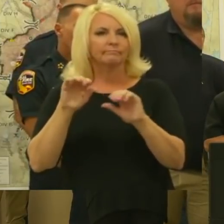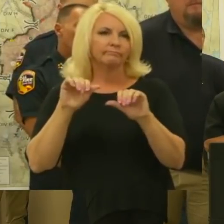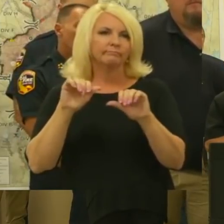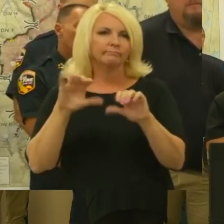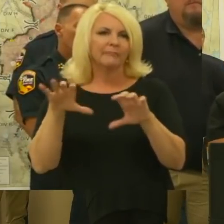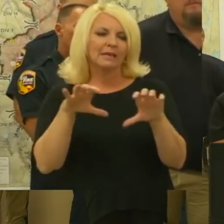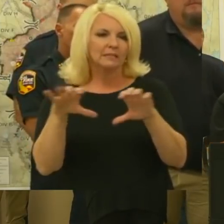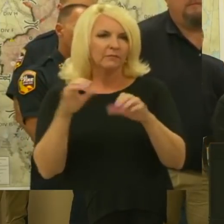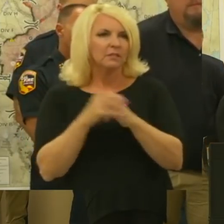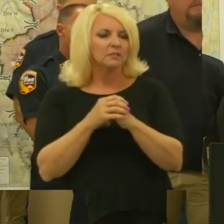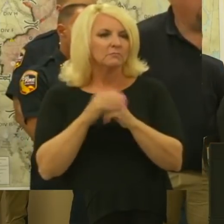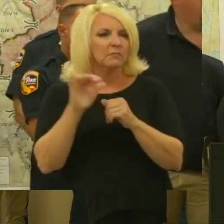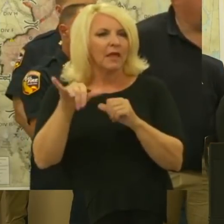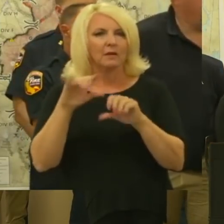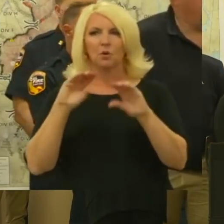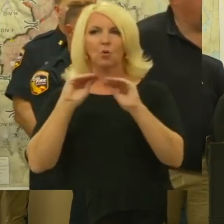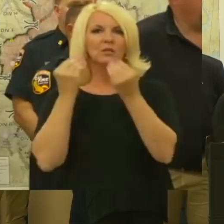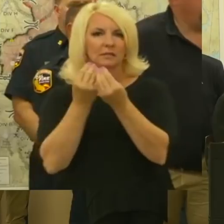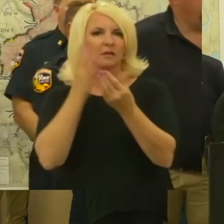Yeah, you want to speak?